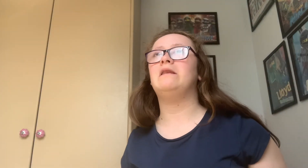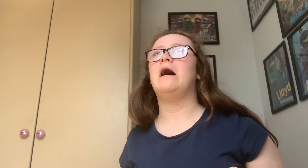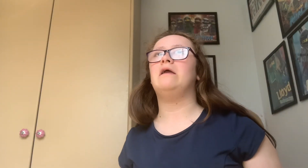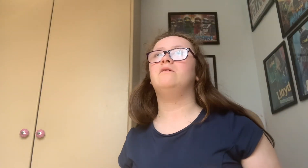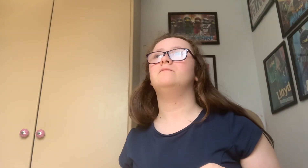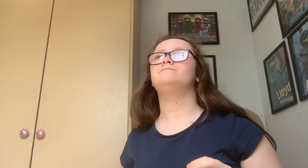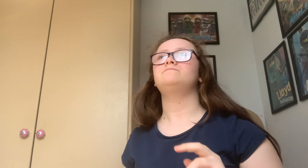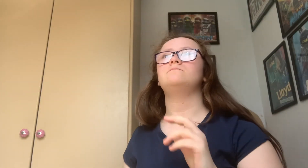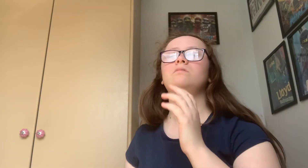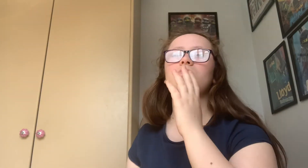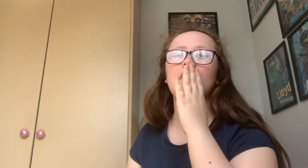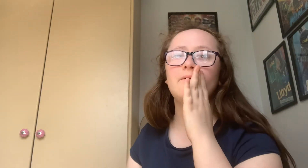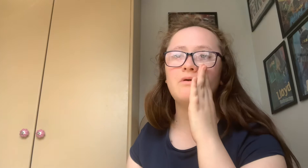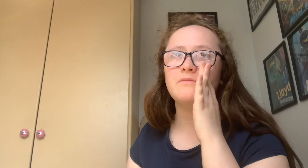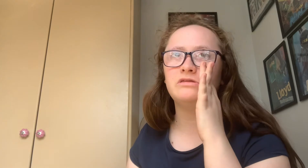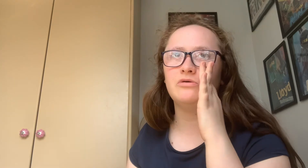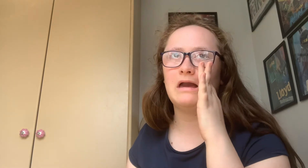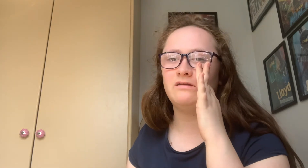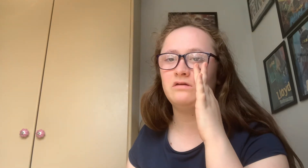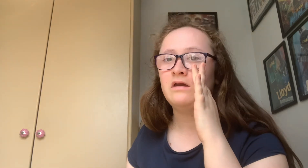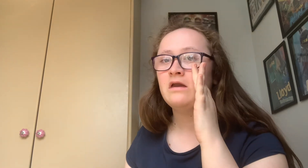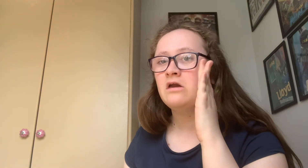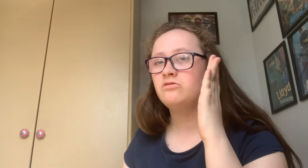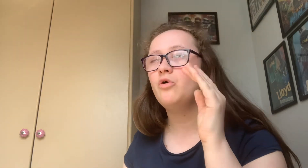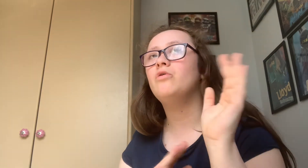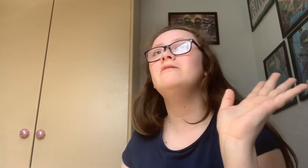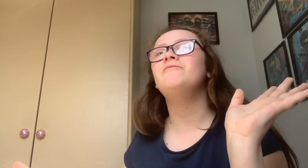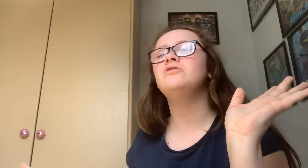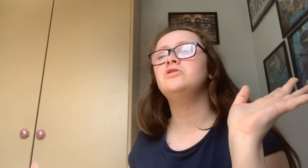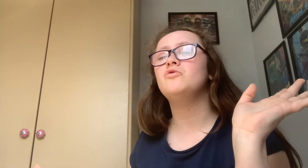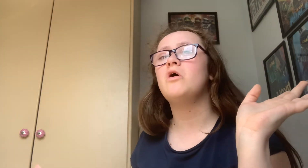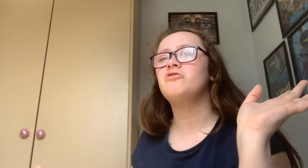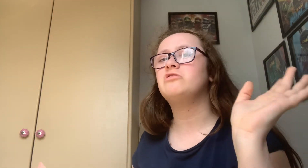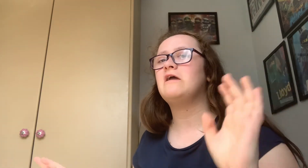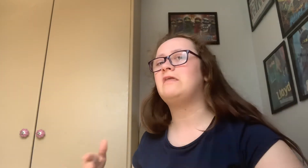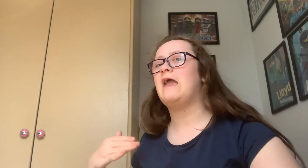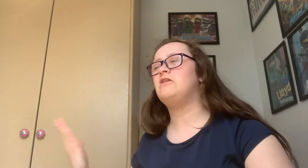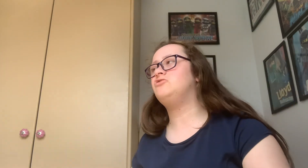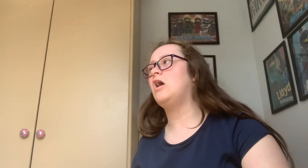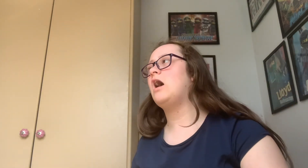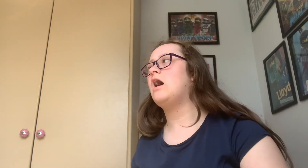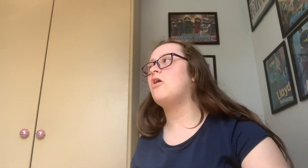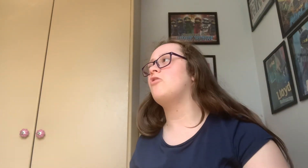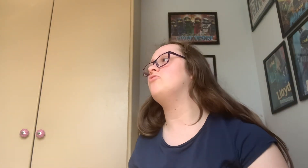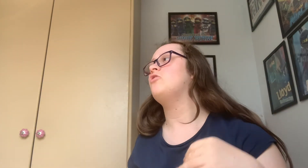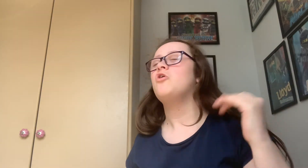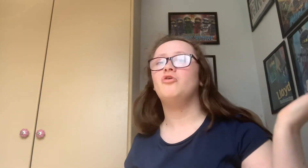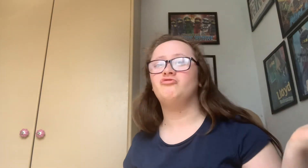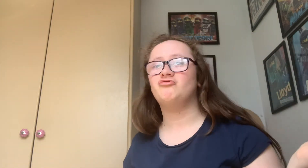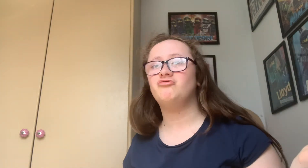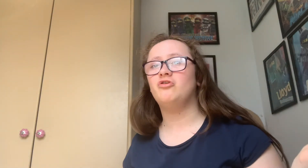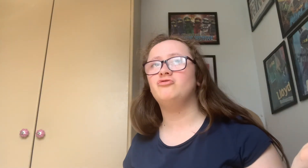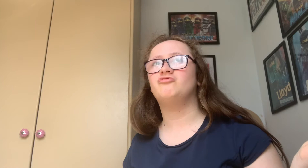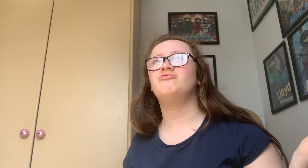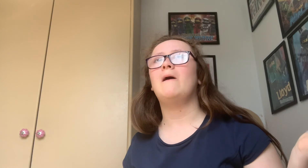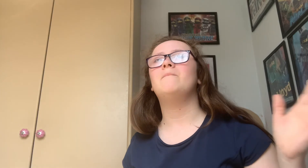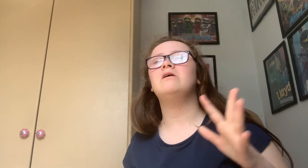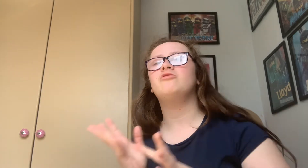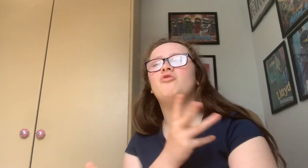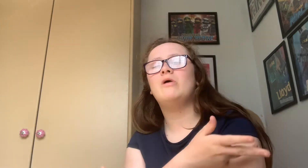like I promise you guys so all the videos you watch like the hate a child or all the profits or